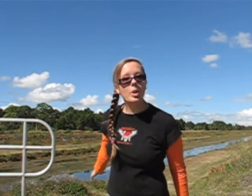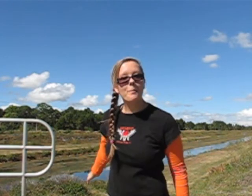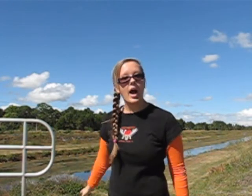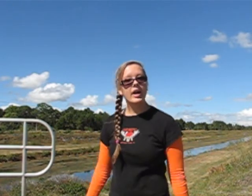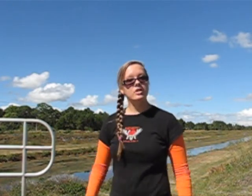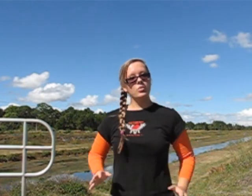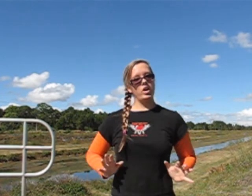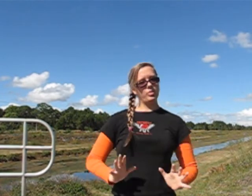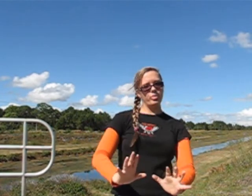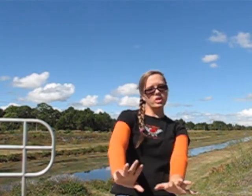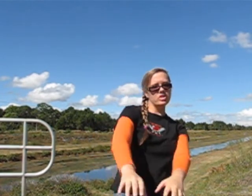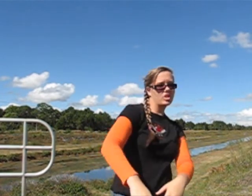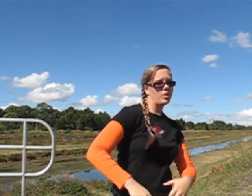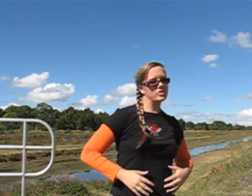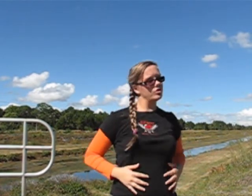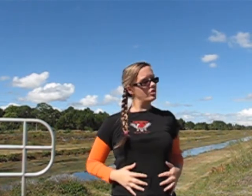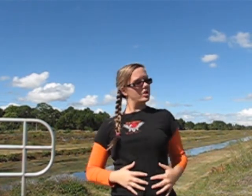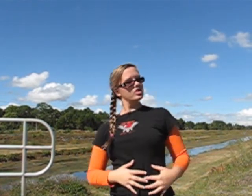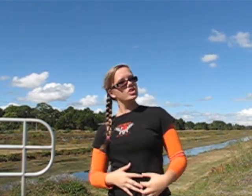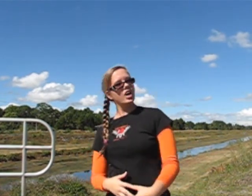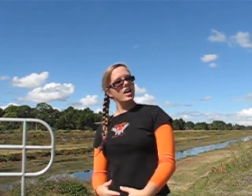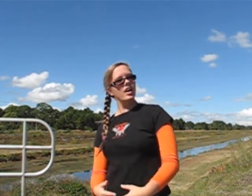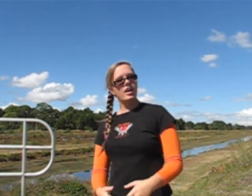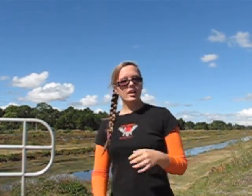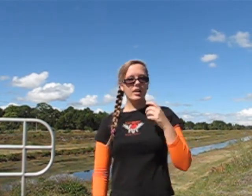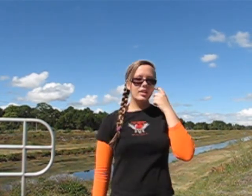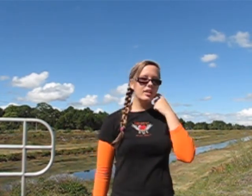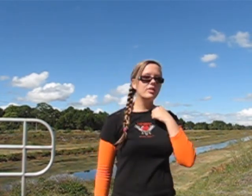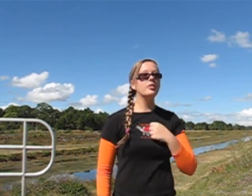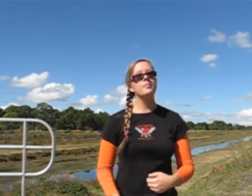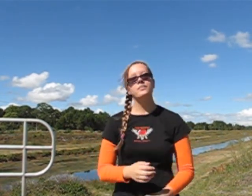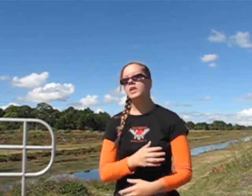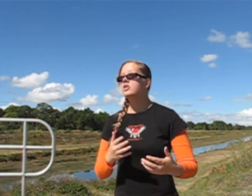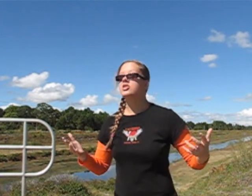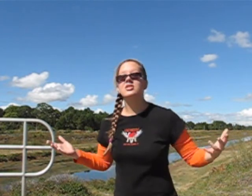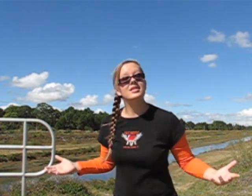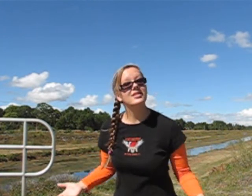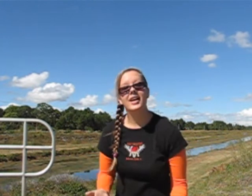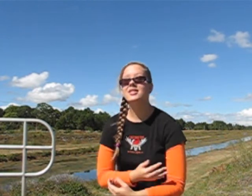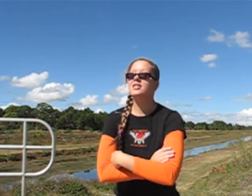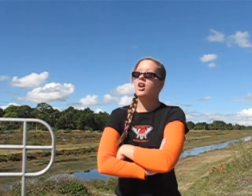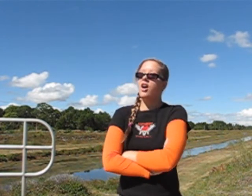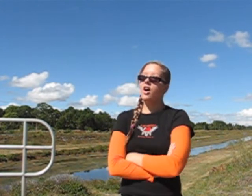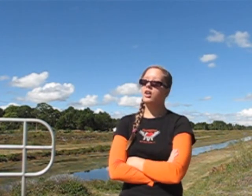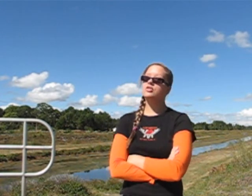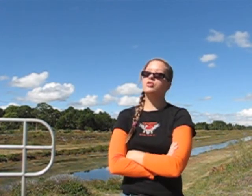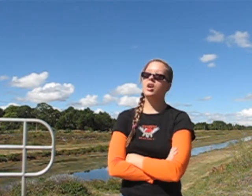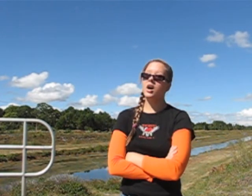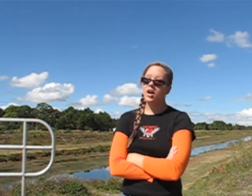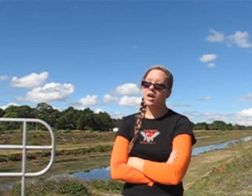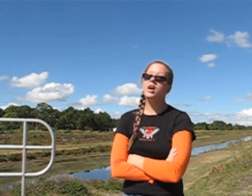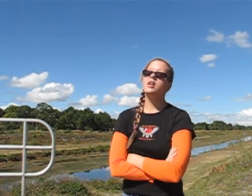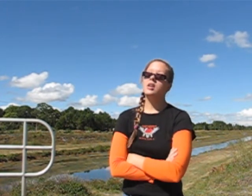goodbye Cause when the push comes to the shop Cause it's just a dance drug